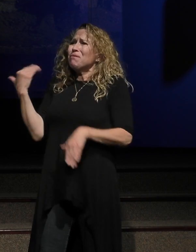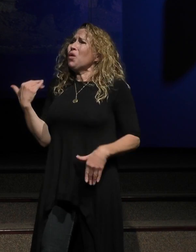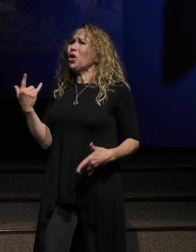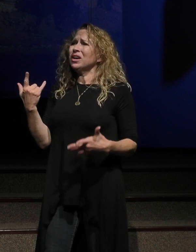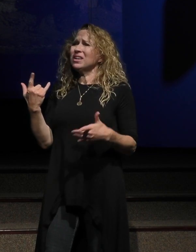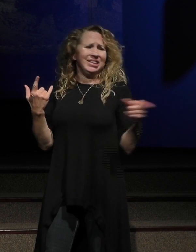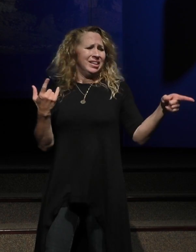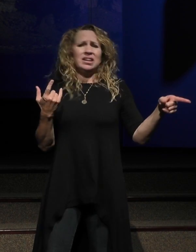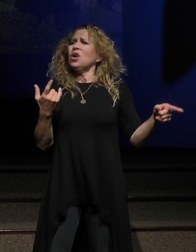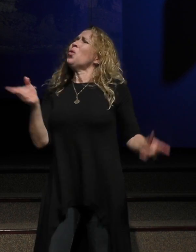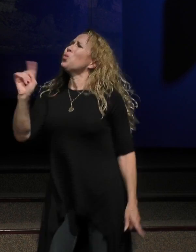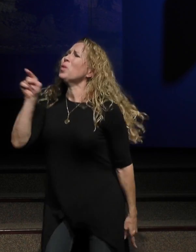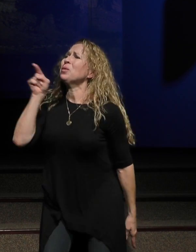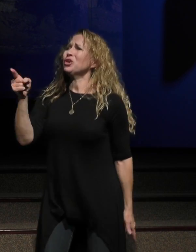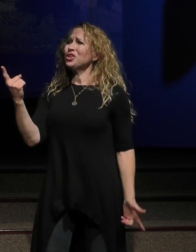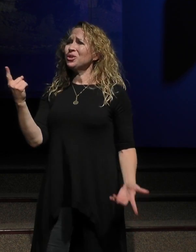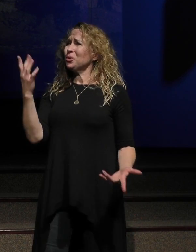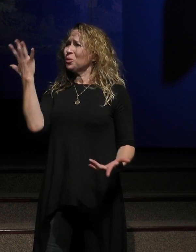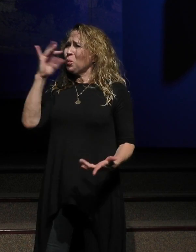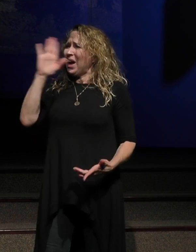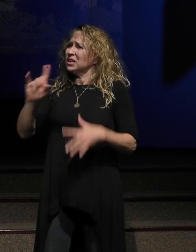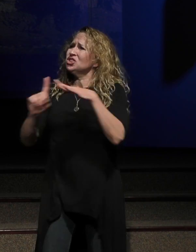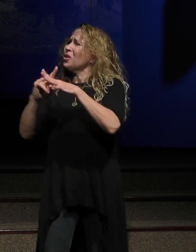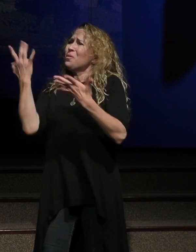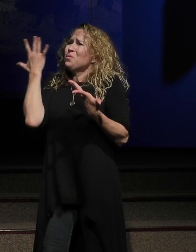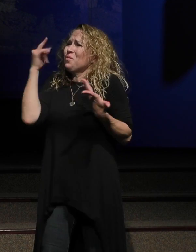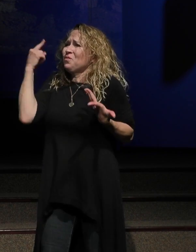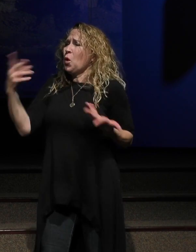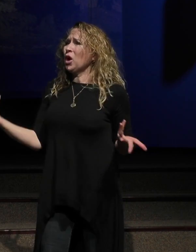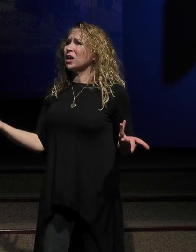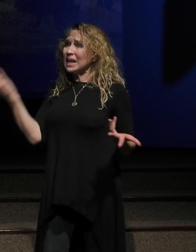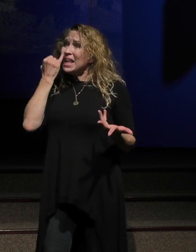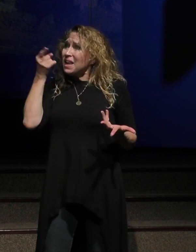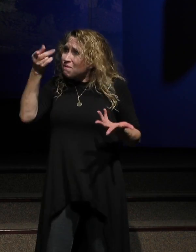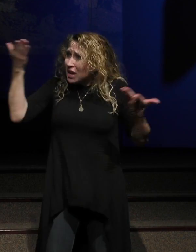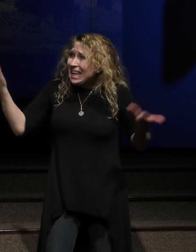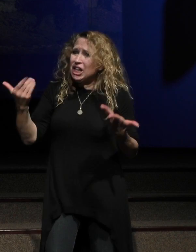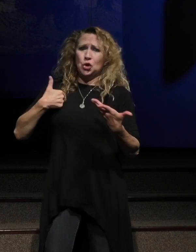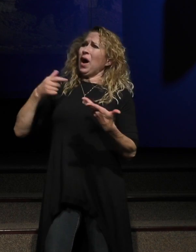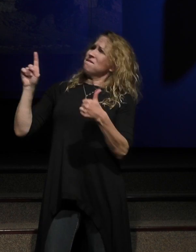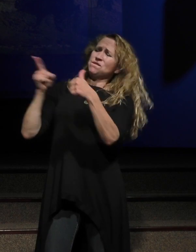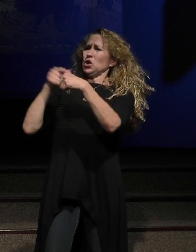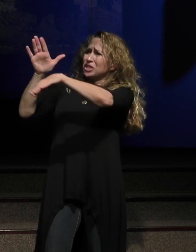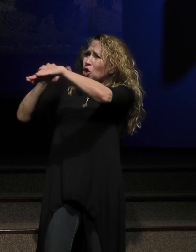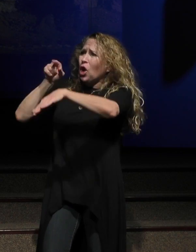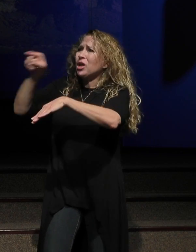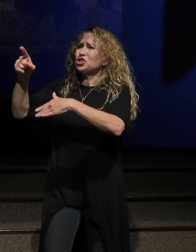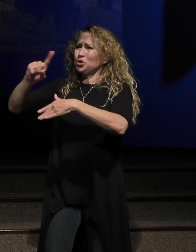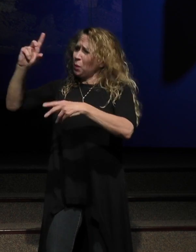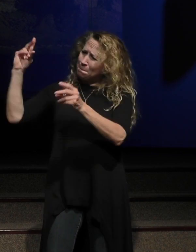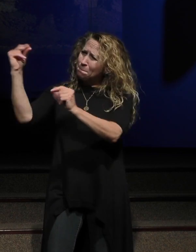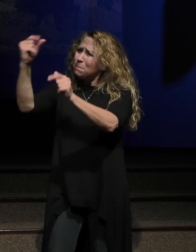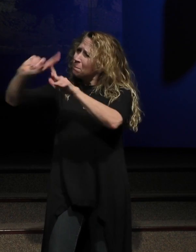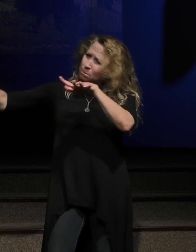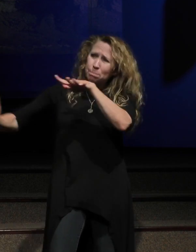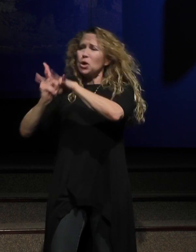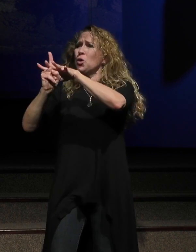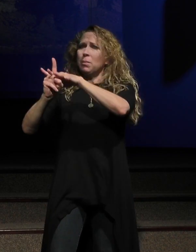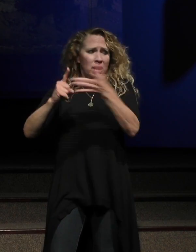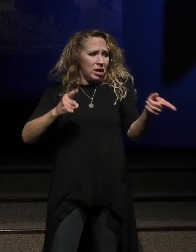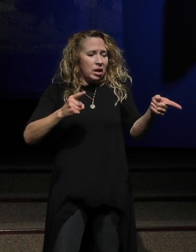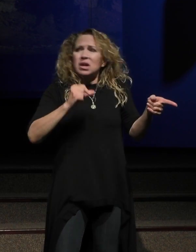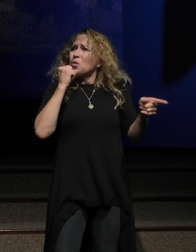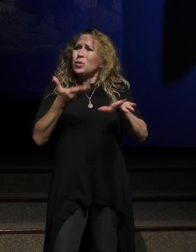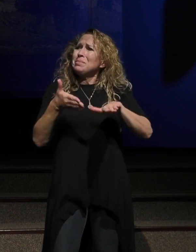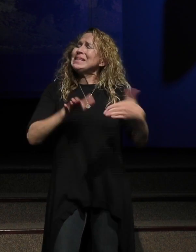different. Where were you? Why didn't you show up? If you had been here when we called you, if you would have come immediately, this, we wouldn't be